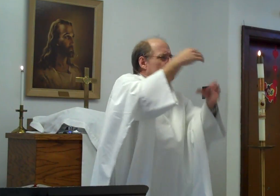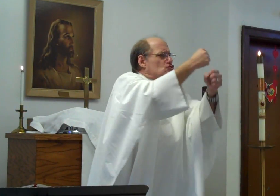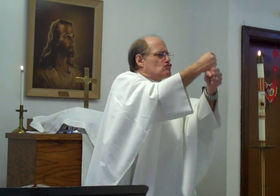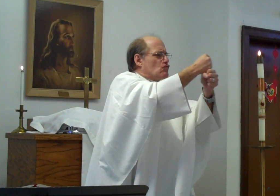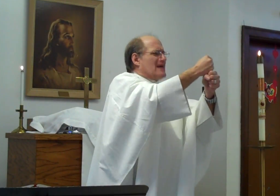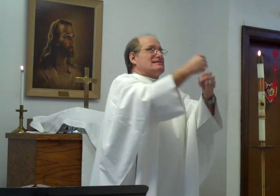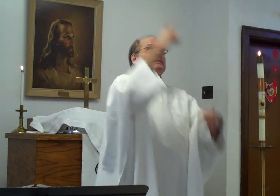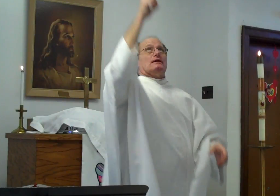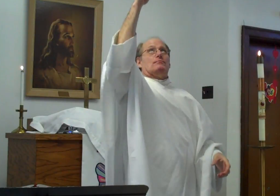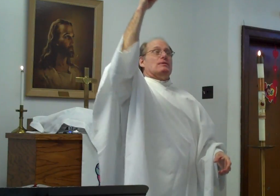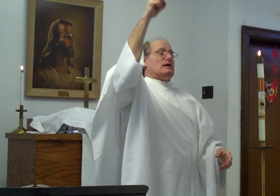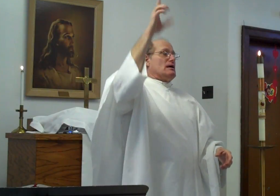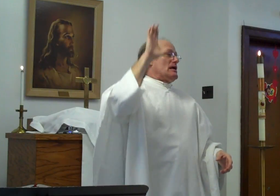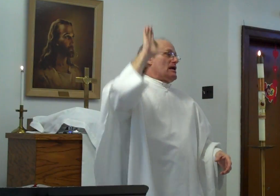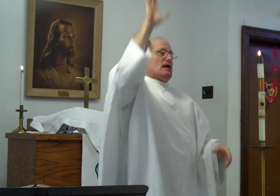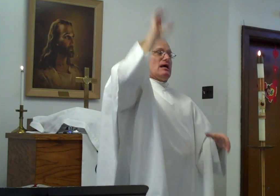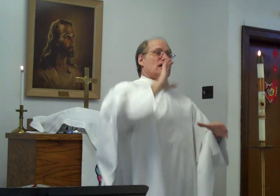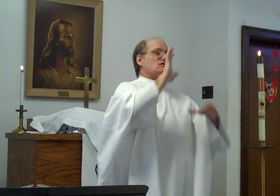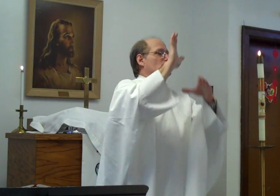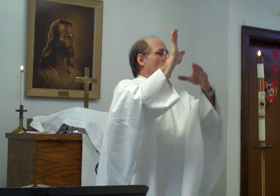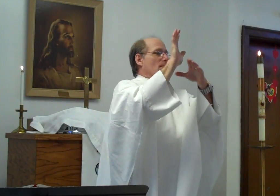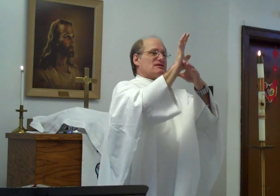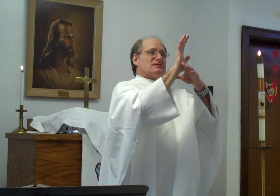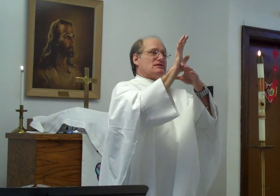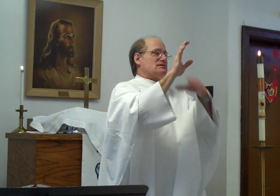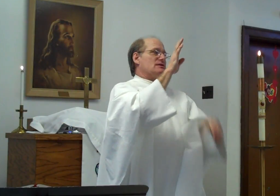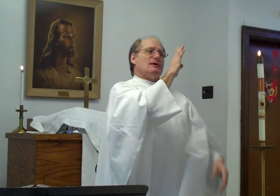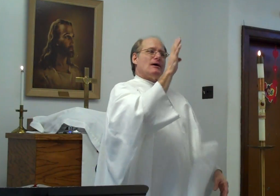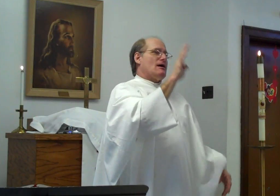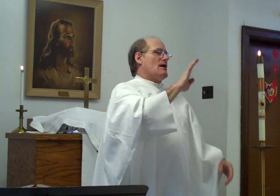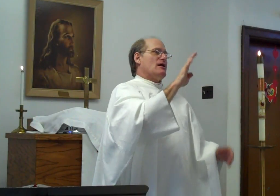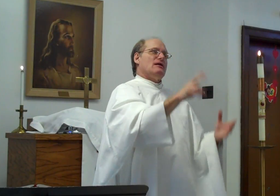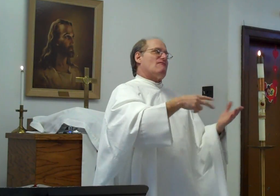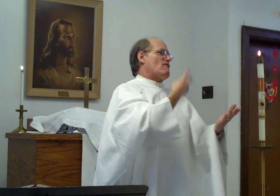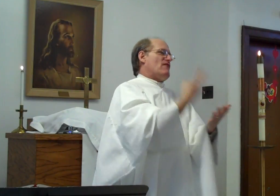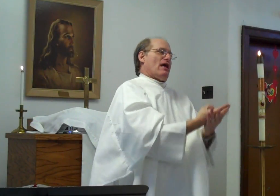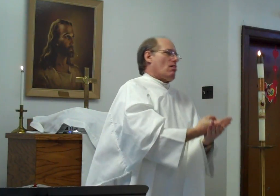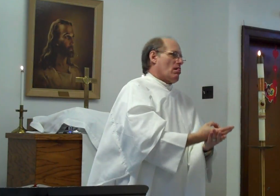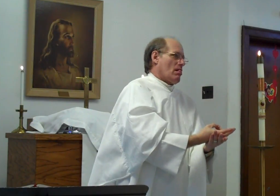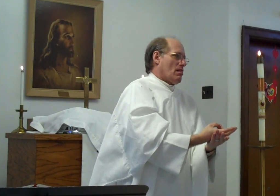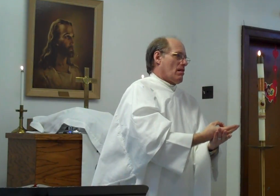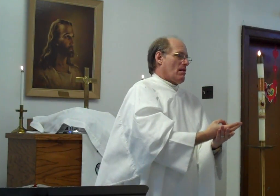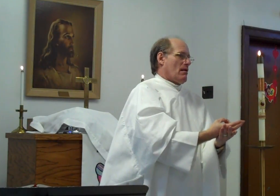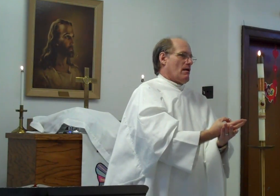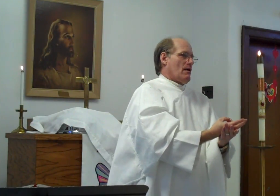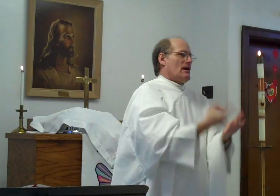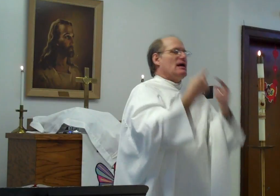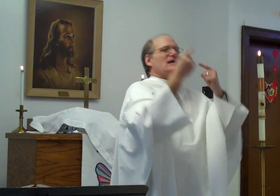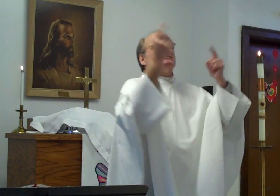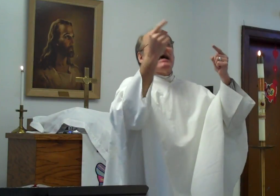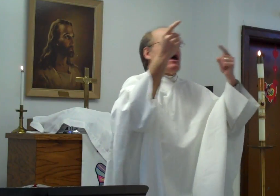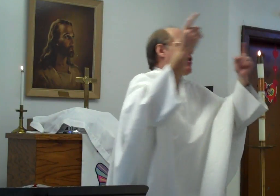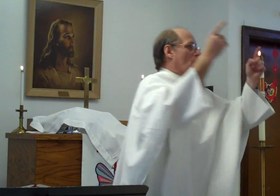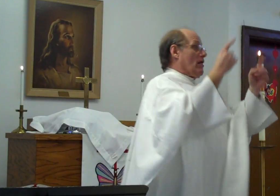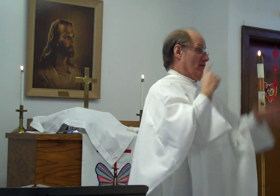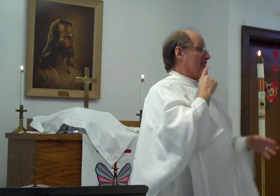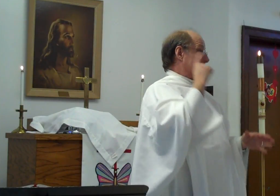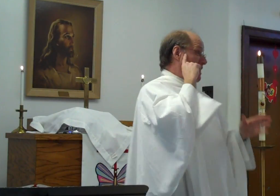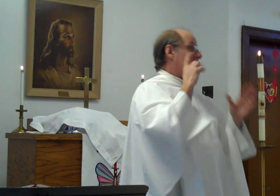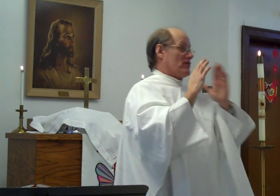Trust him. His promises never fail. Tell the deaf